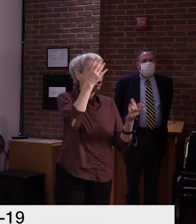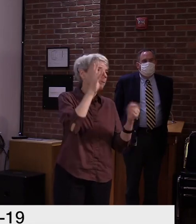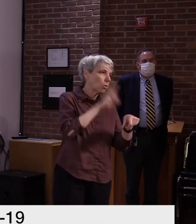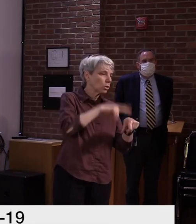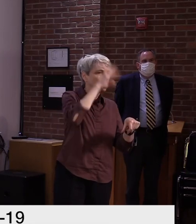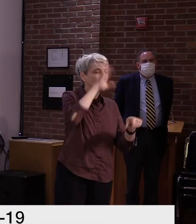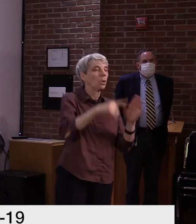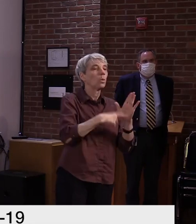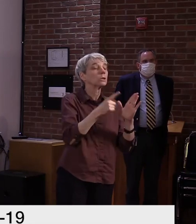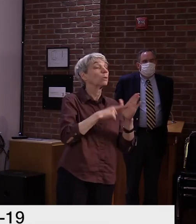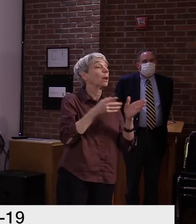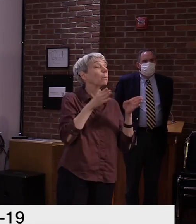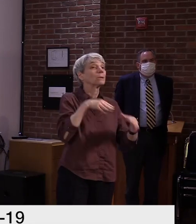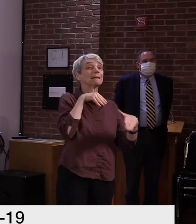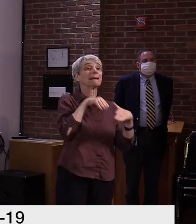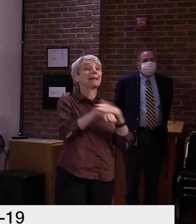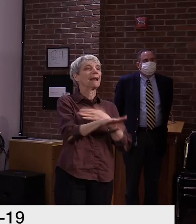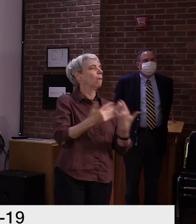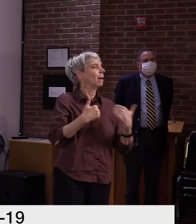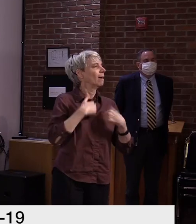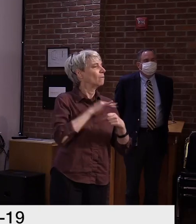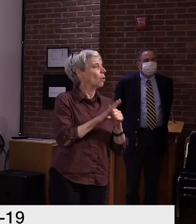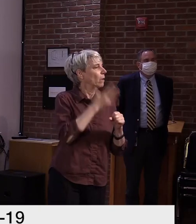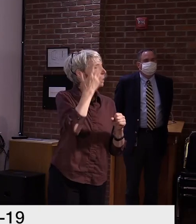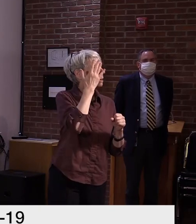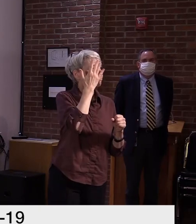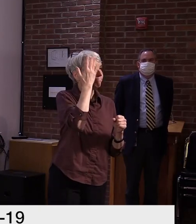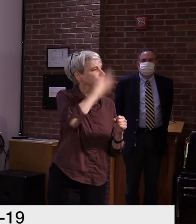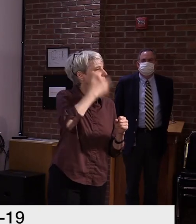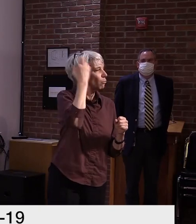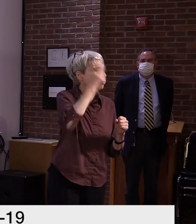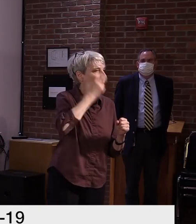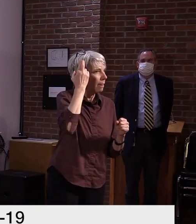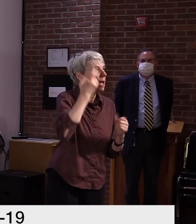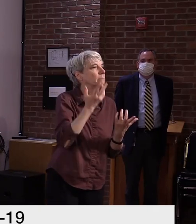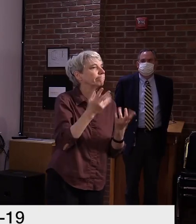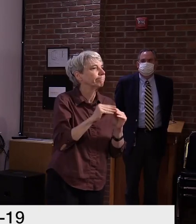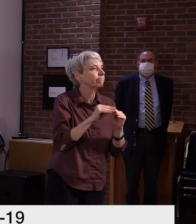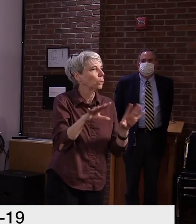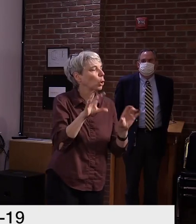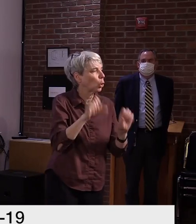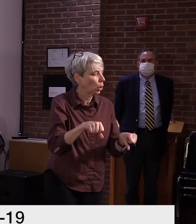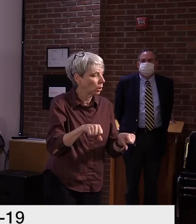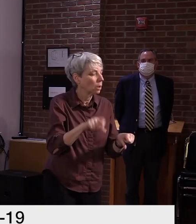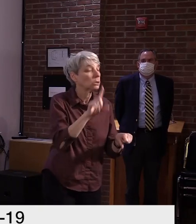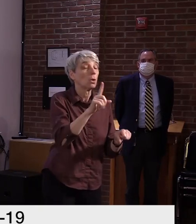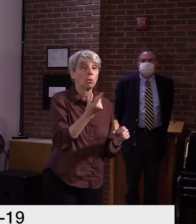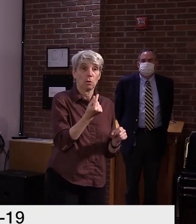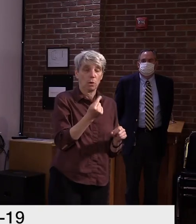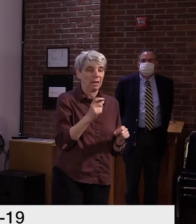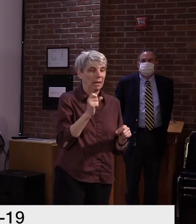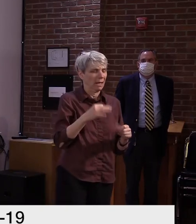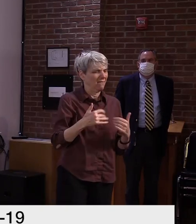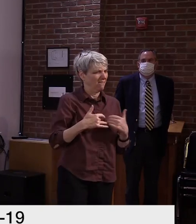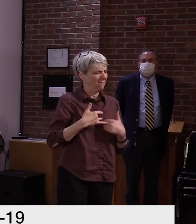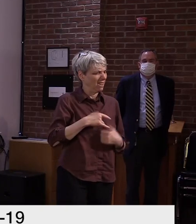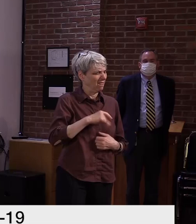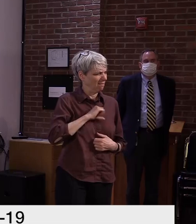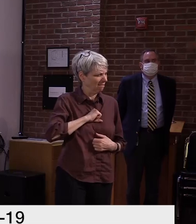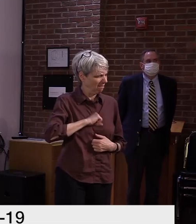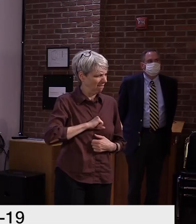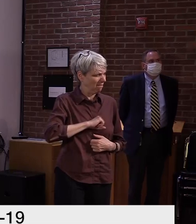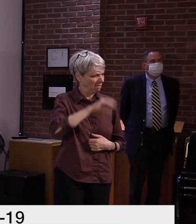the second strategy, we're doing things like testing people when they're symptomatic using physical distancing